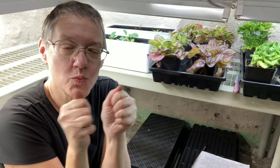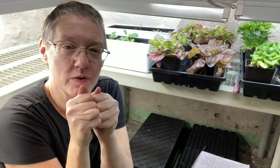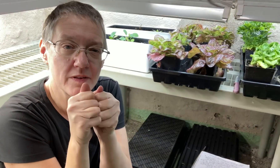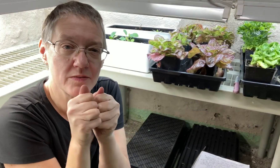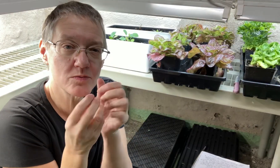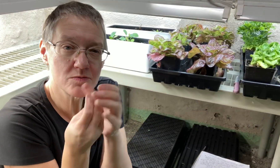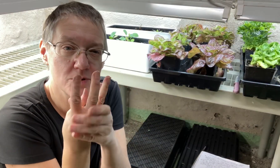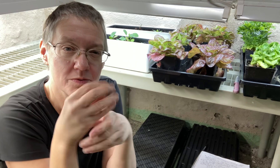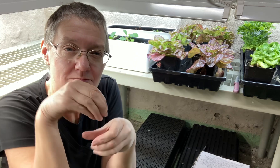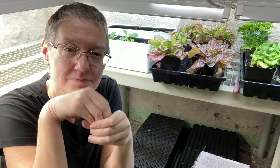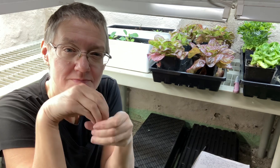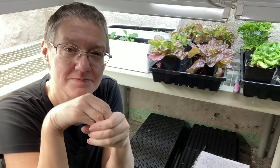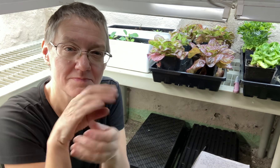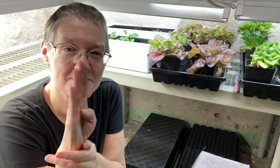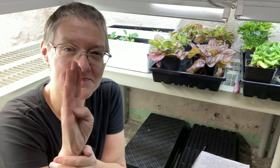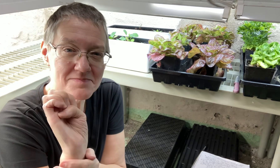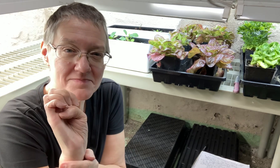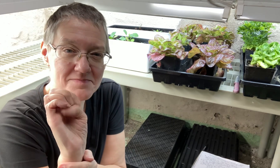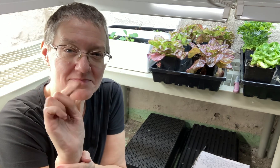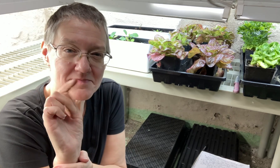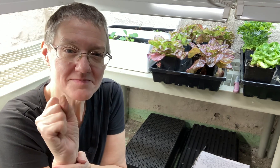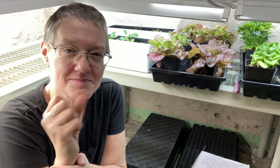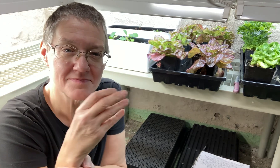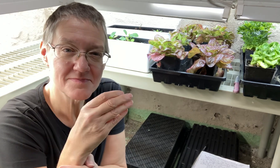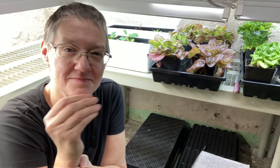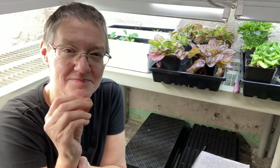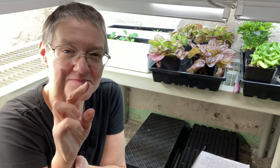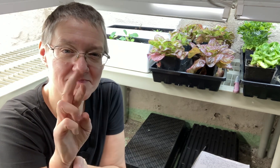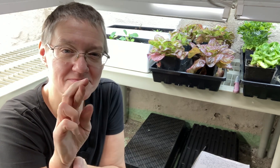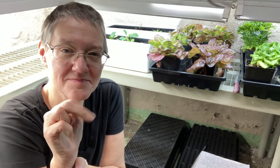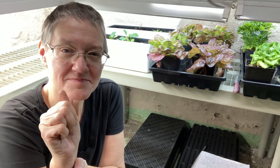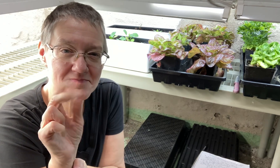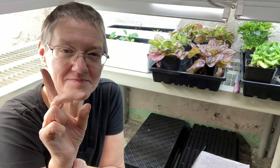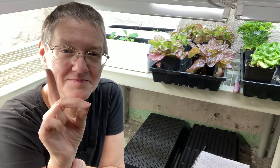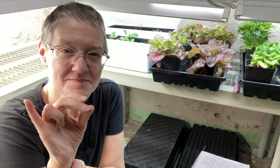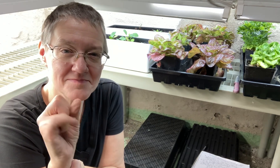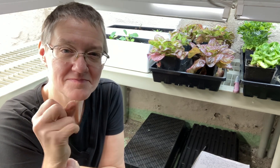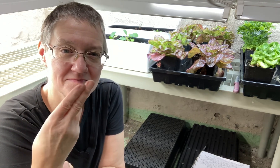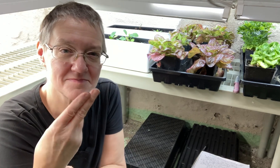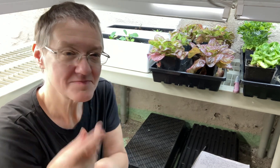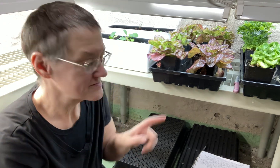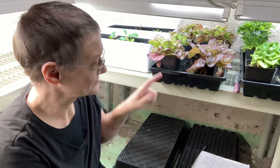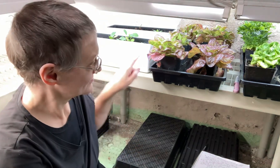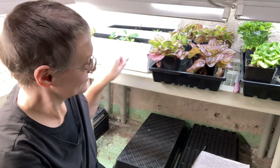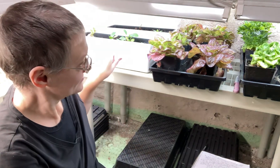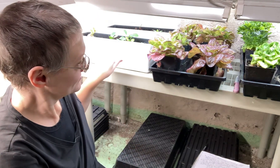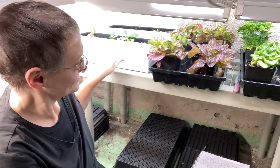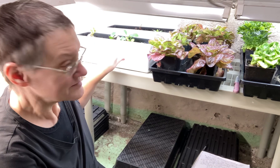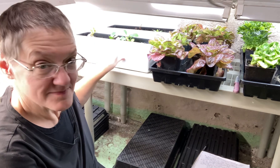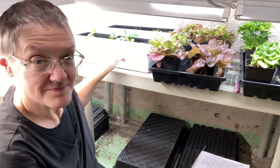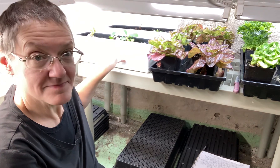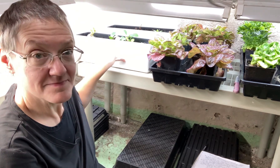now so two weeks ago started playing with growing beets and radishes inside